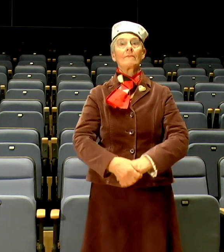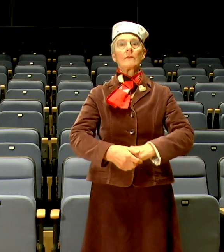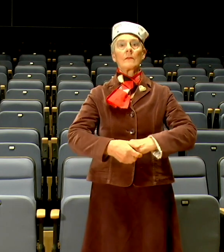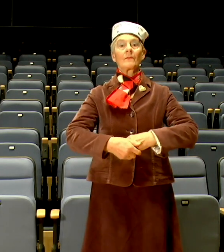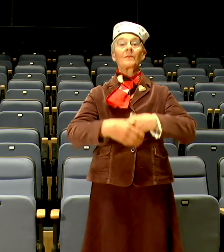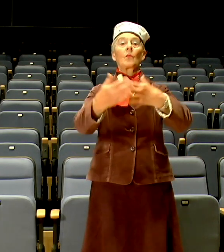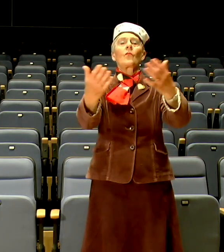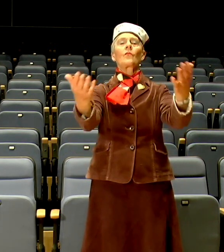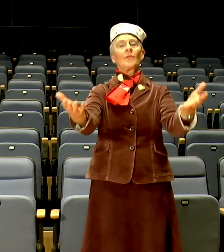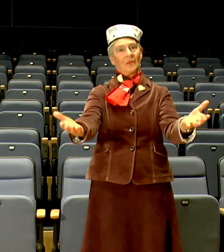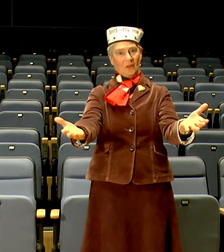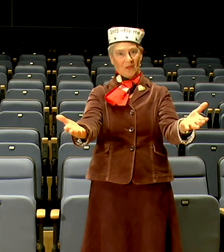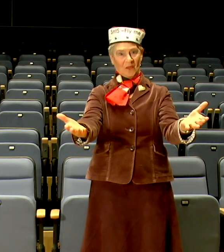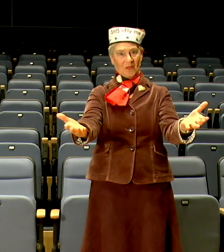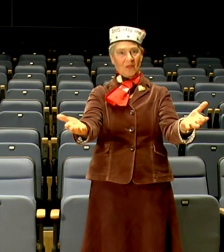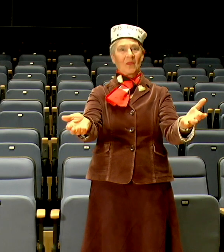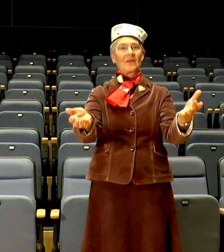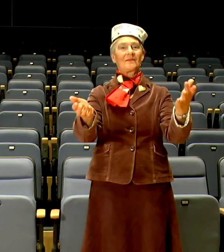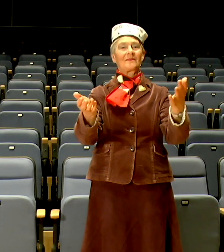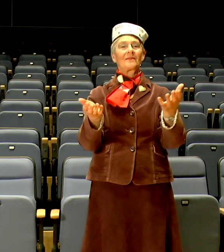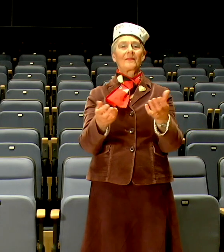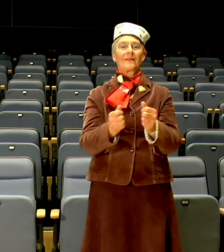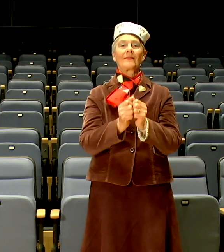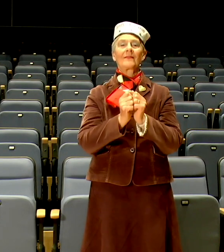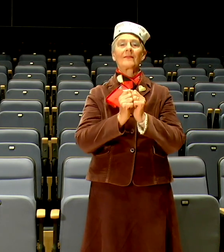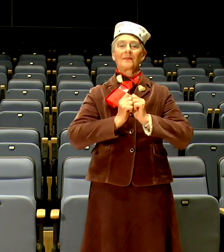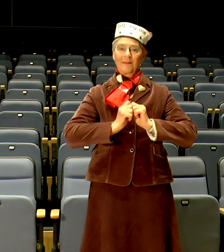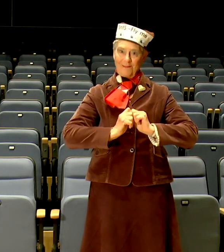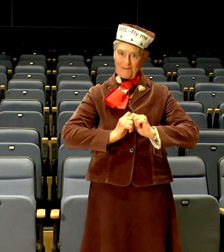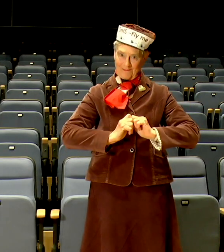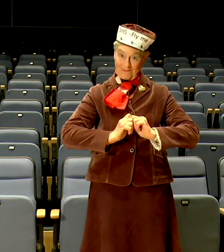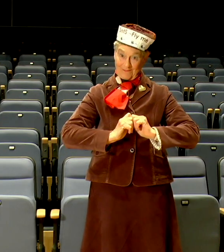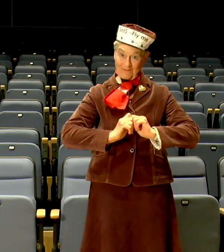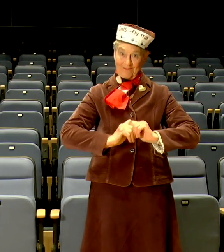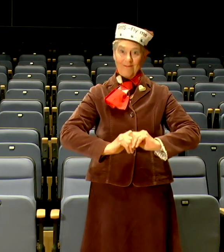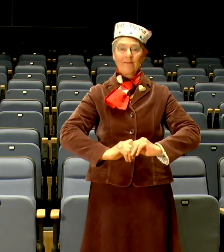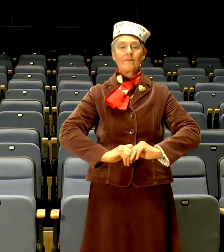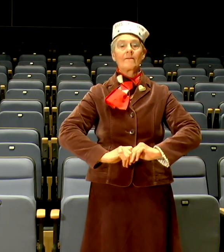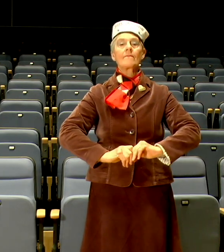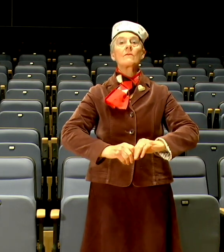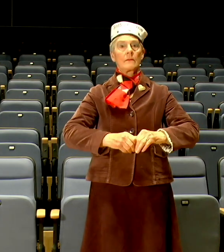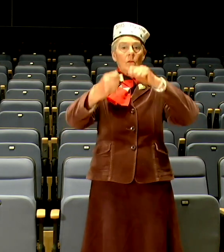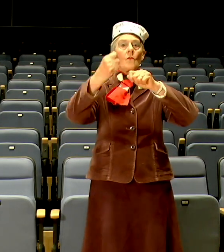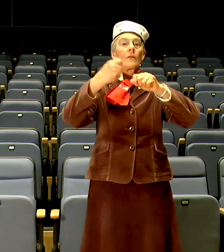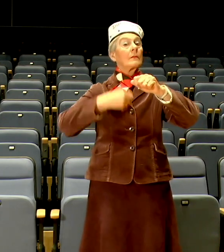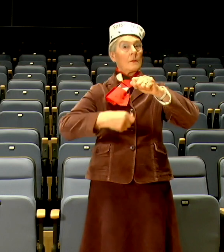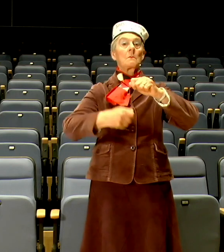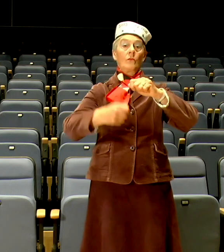welcomes you to tonight's screening at the Maltings. The film will be projected